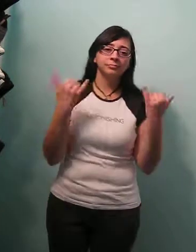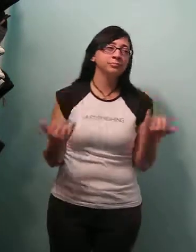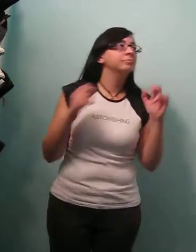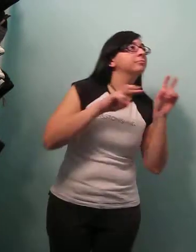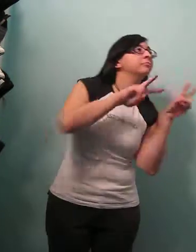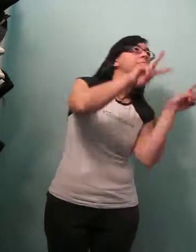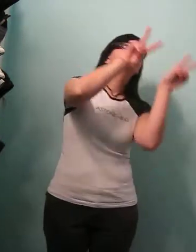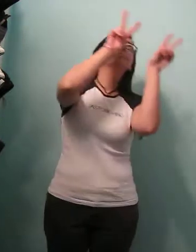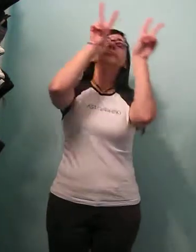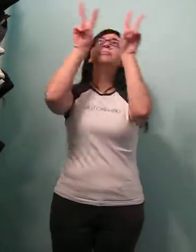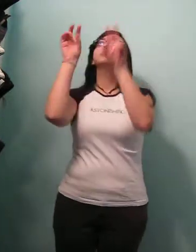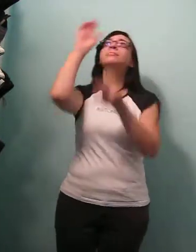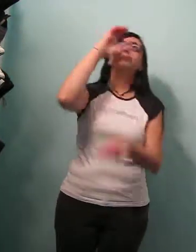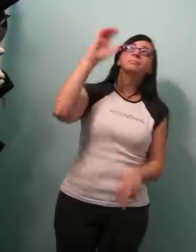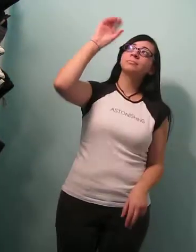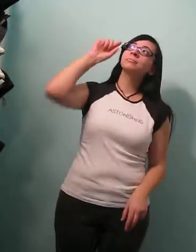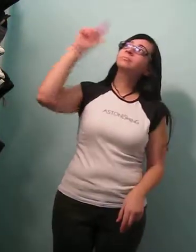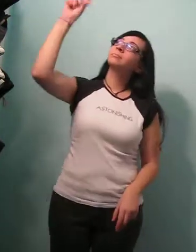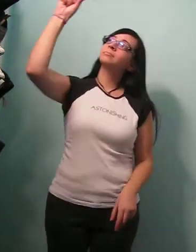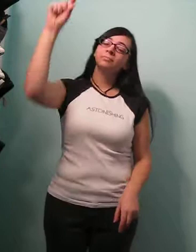Watching the sky for the moonlight,